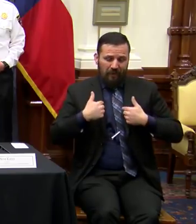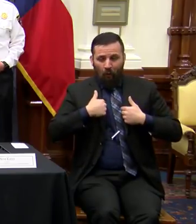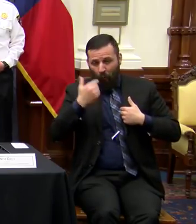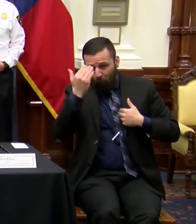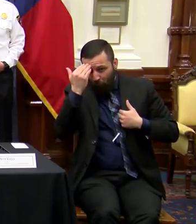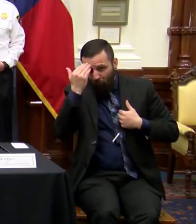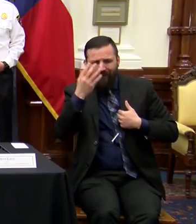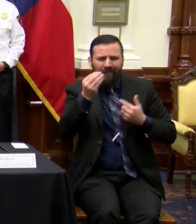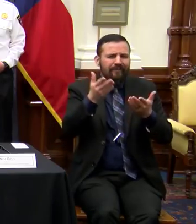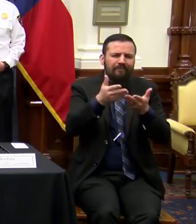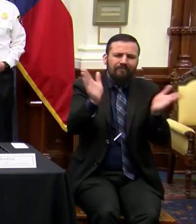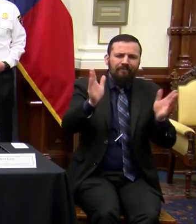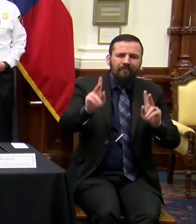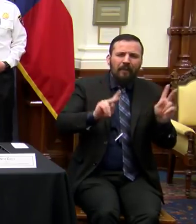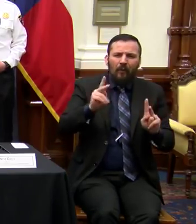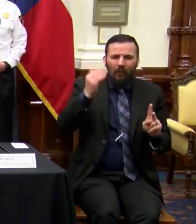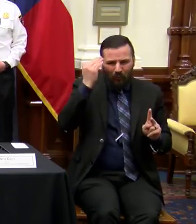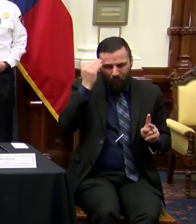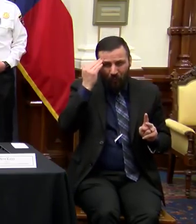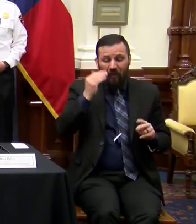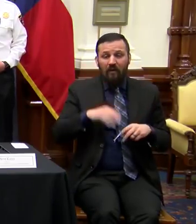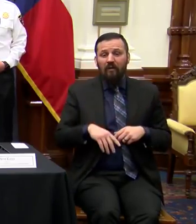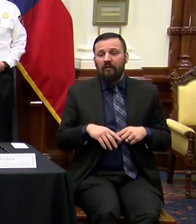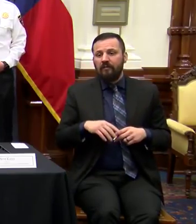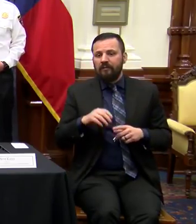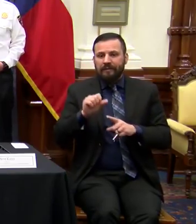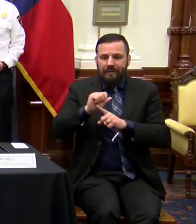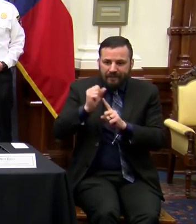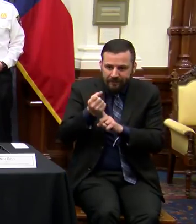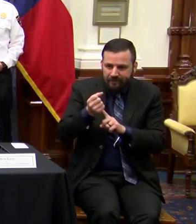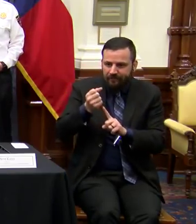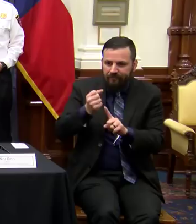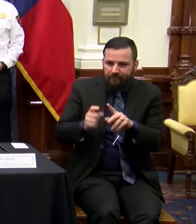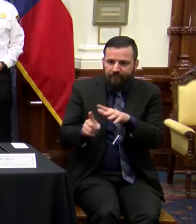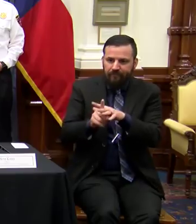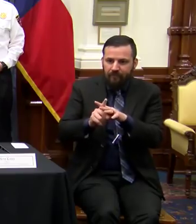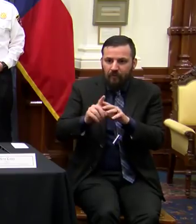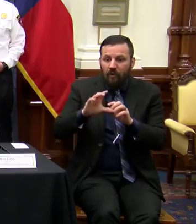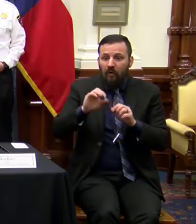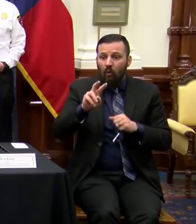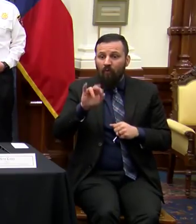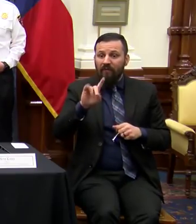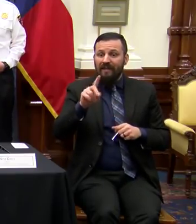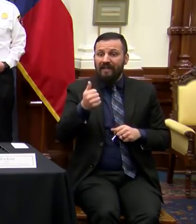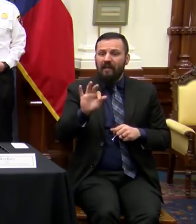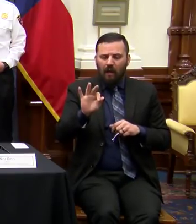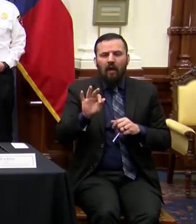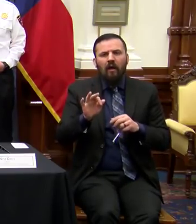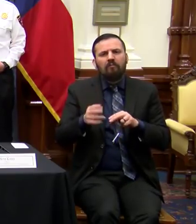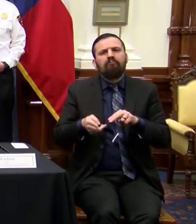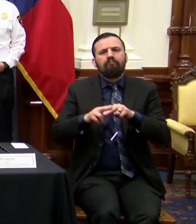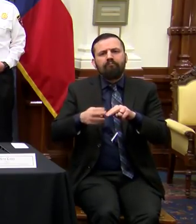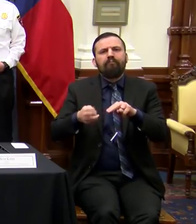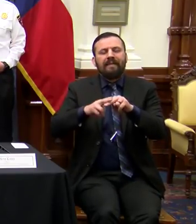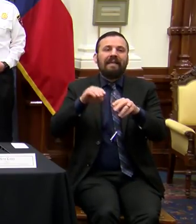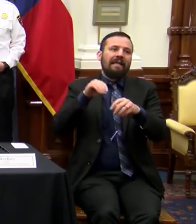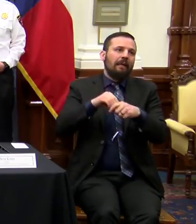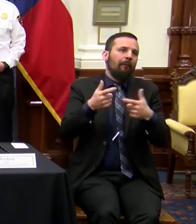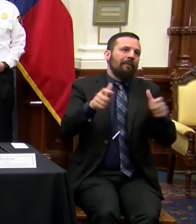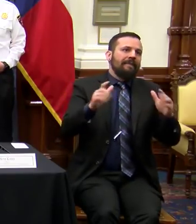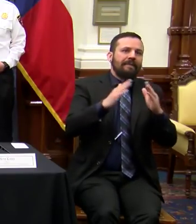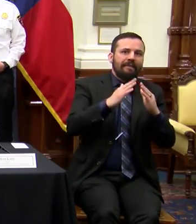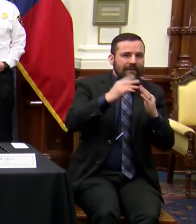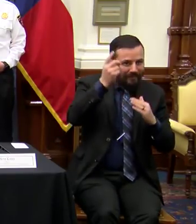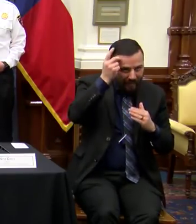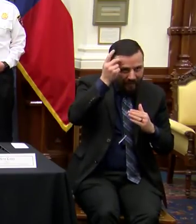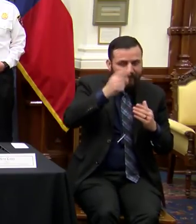as the public knows, that is, cases of COVID-19 are increasing in places like Dallas, in